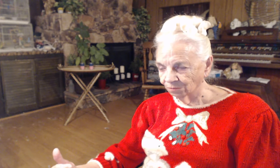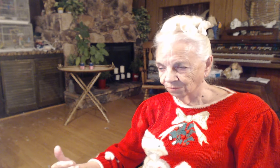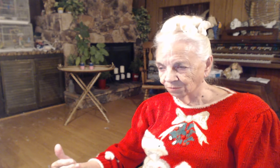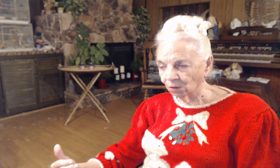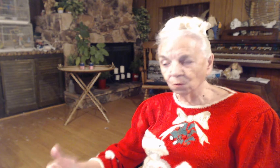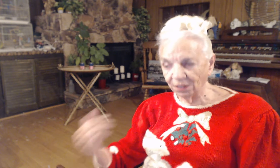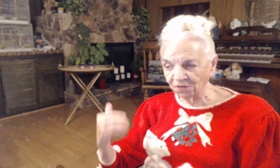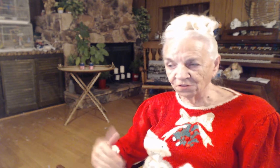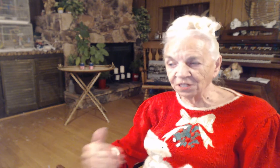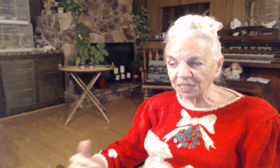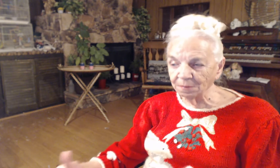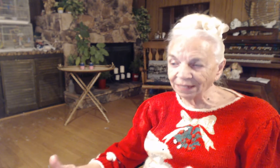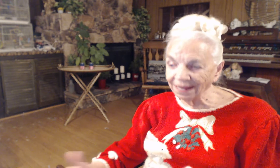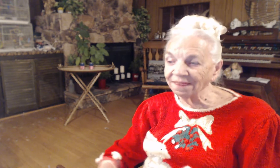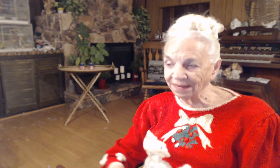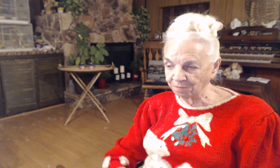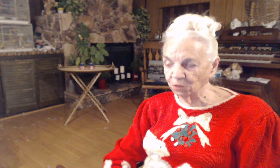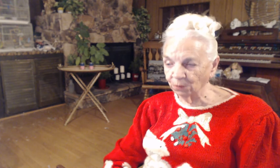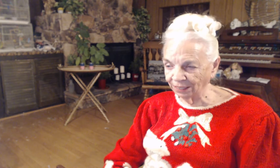When it's the demon in them doing it.